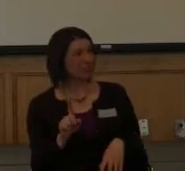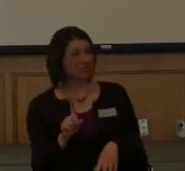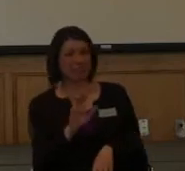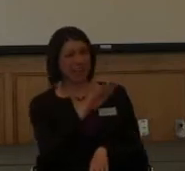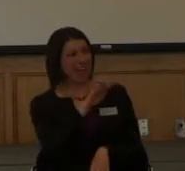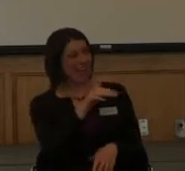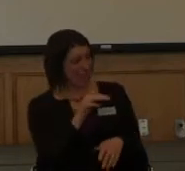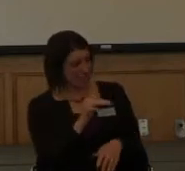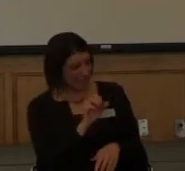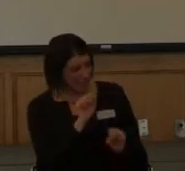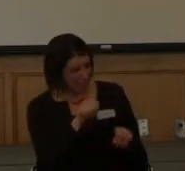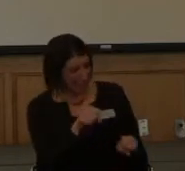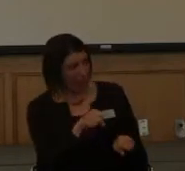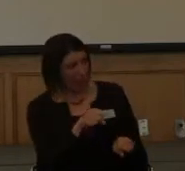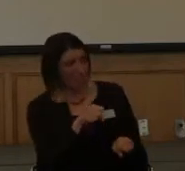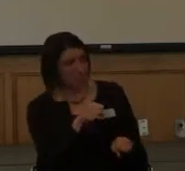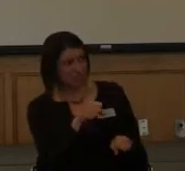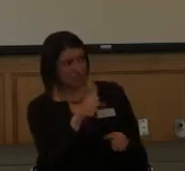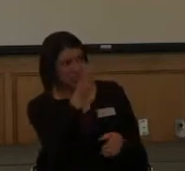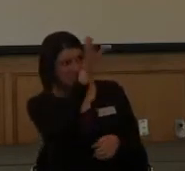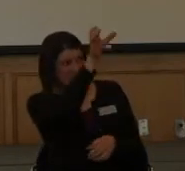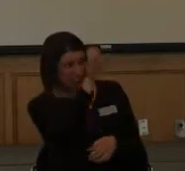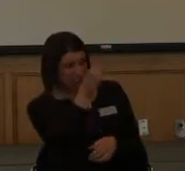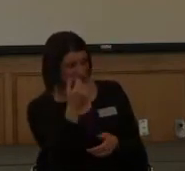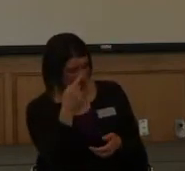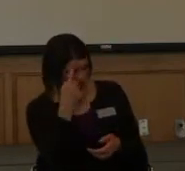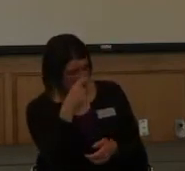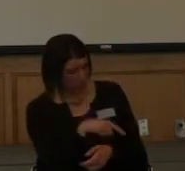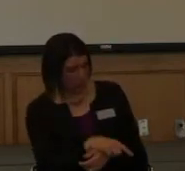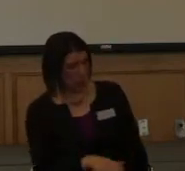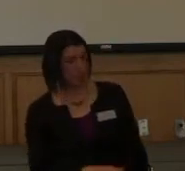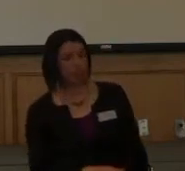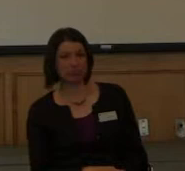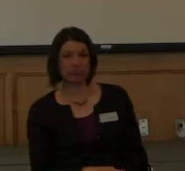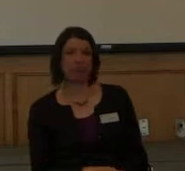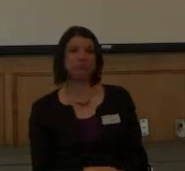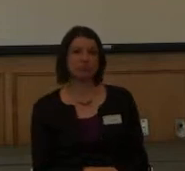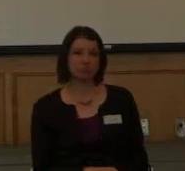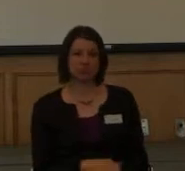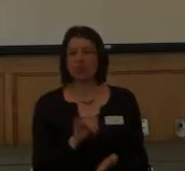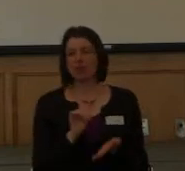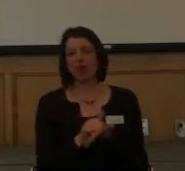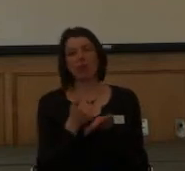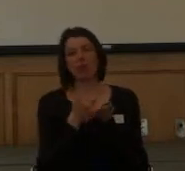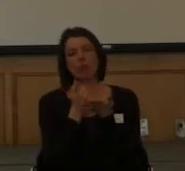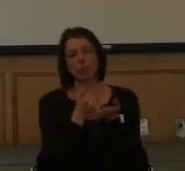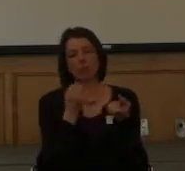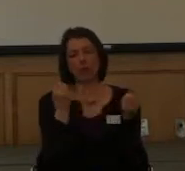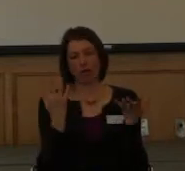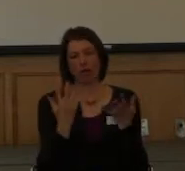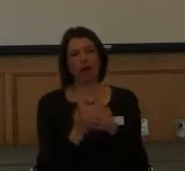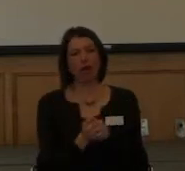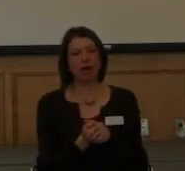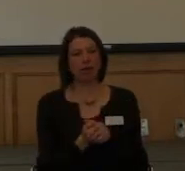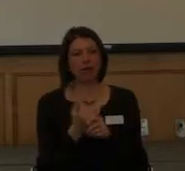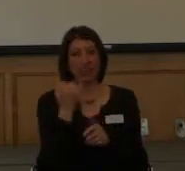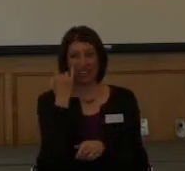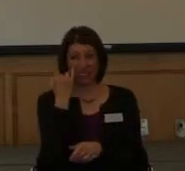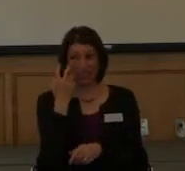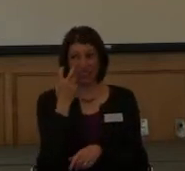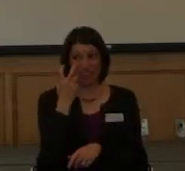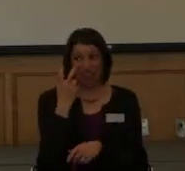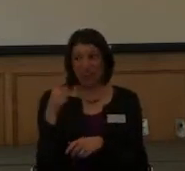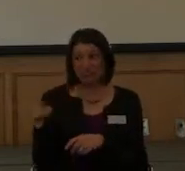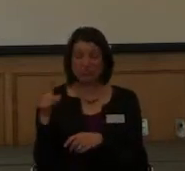up and be like, hey, can I get that for you? That goes a long way. So, you know, if you're in doubt, just